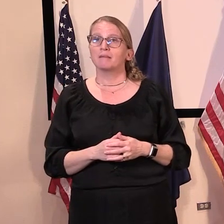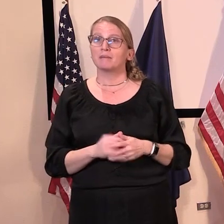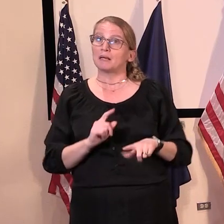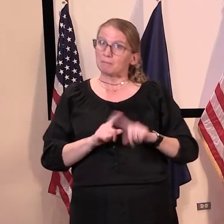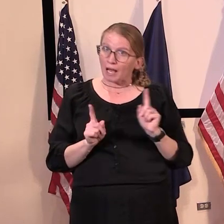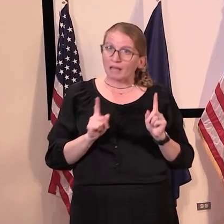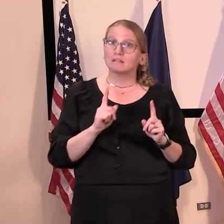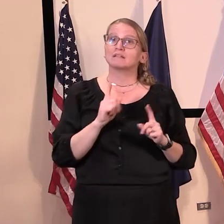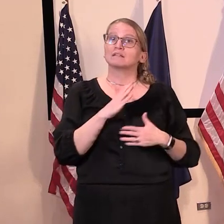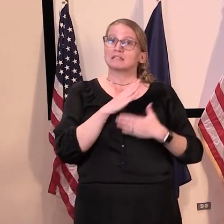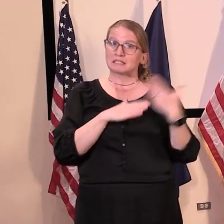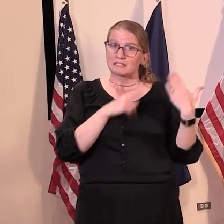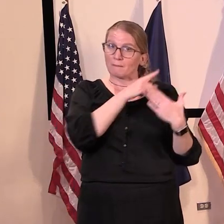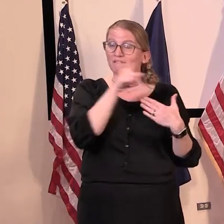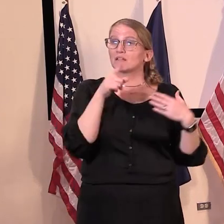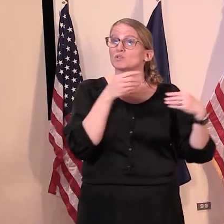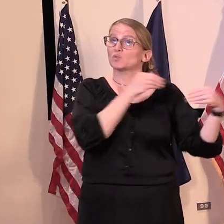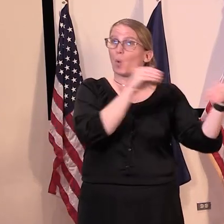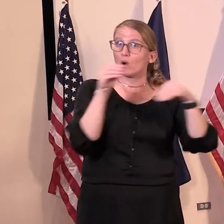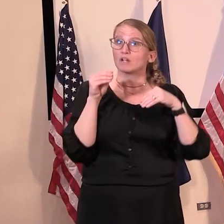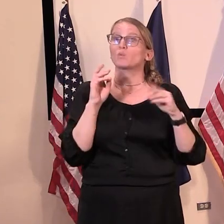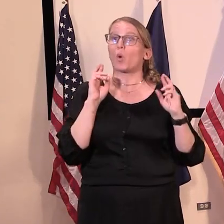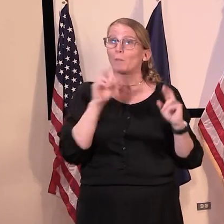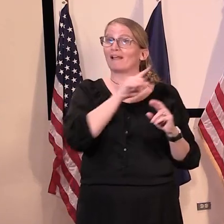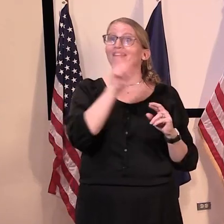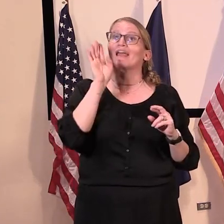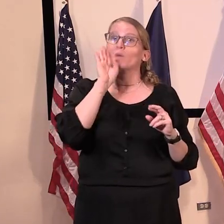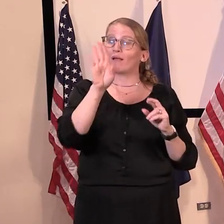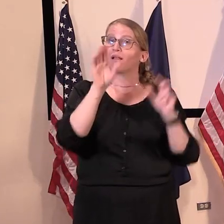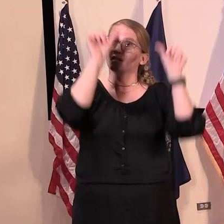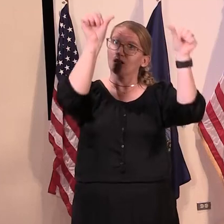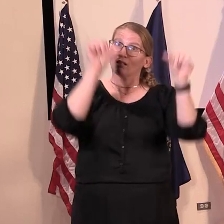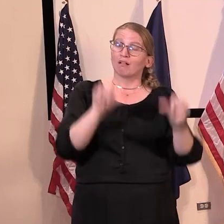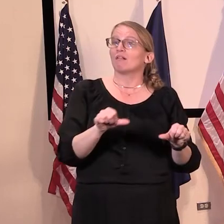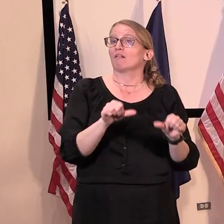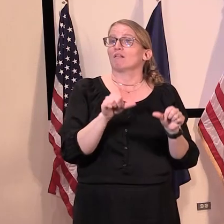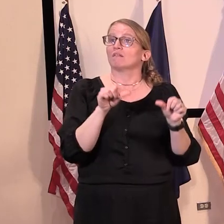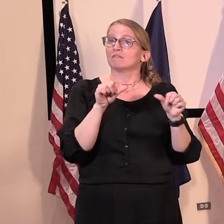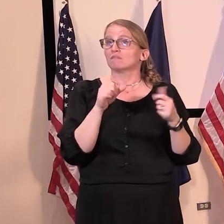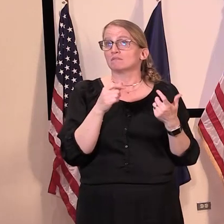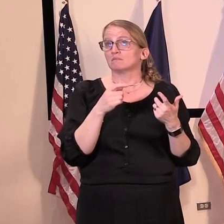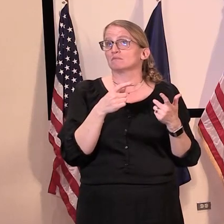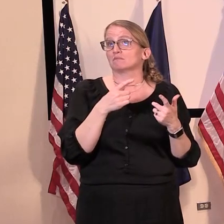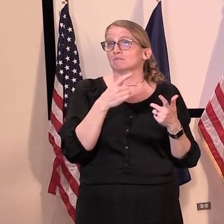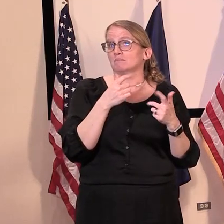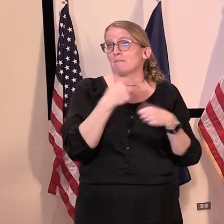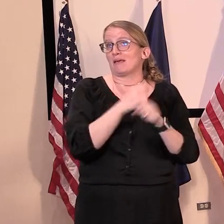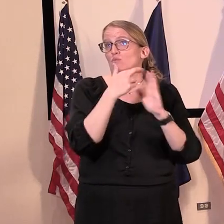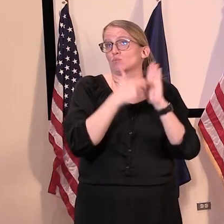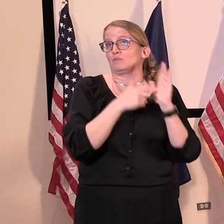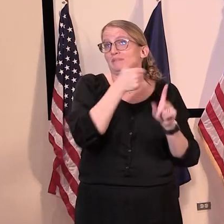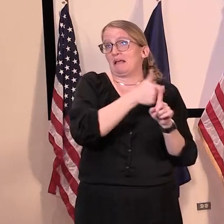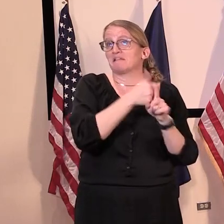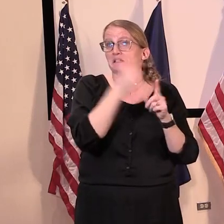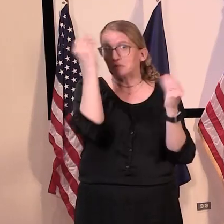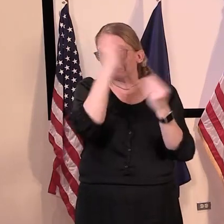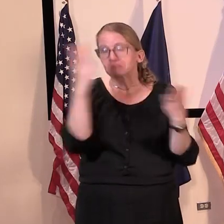we're hoping they can provide signage, uh, and, uh, and guidance and, uh, education as to why this is important.